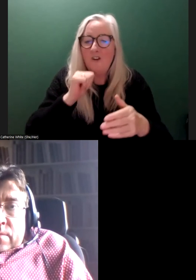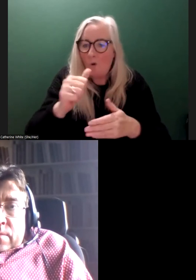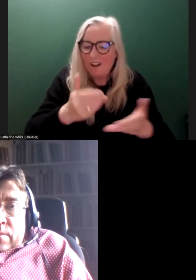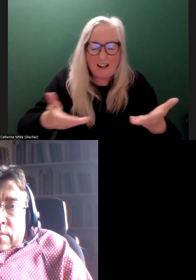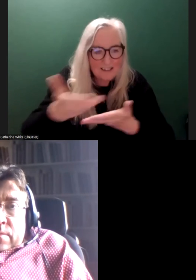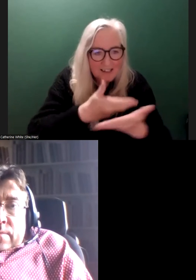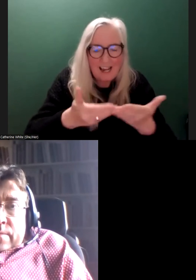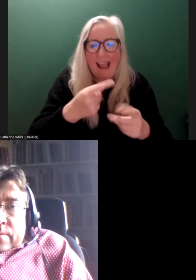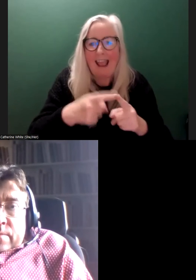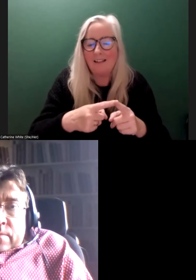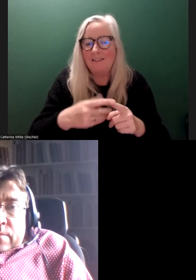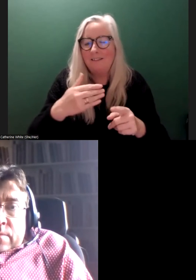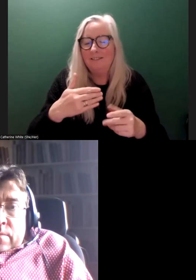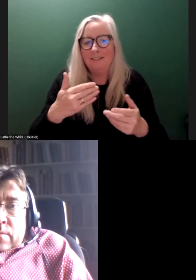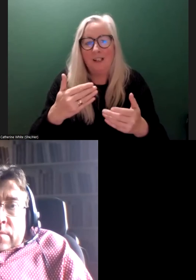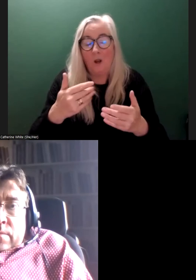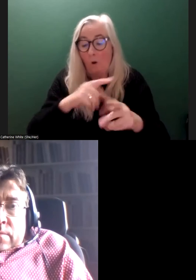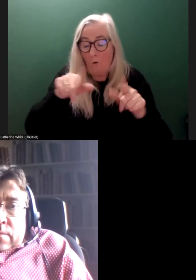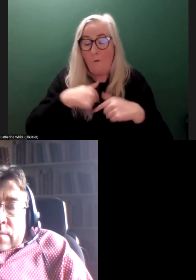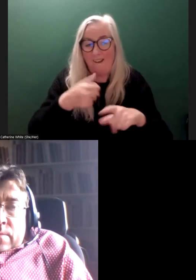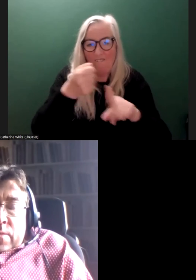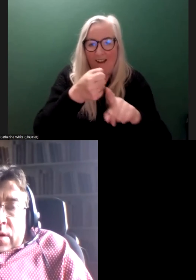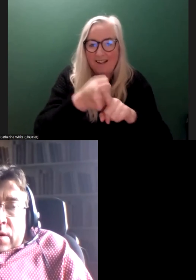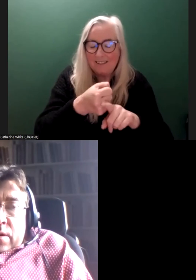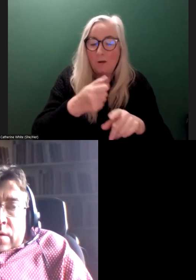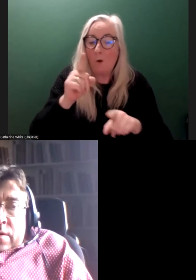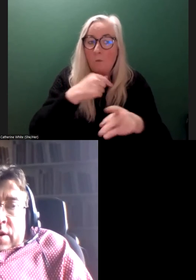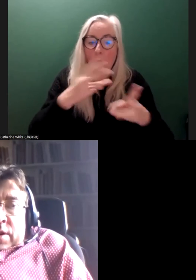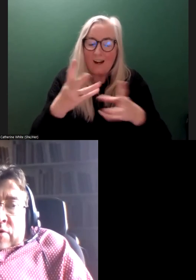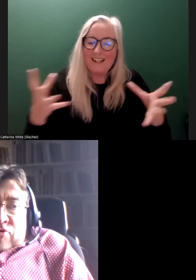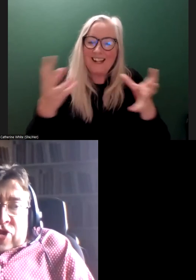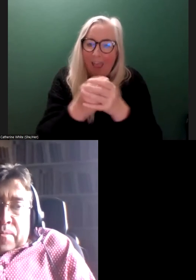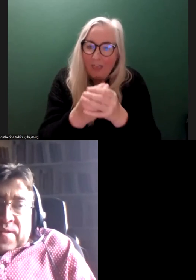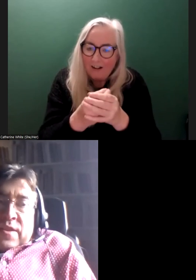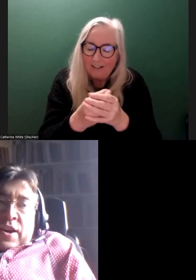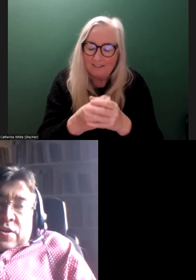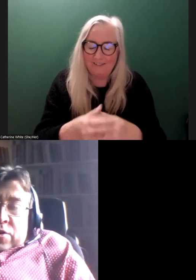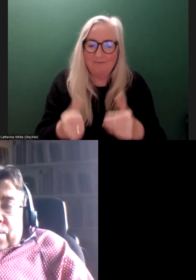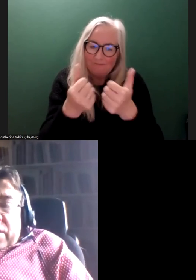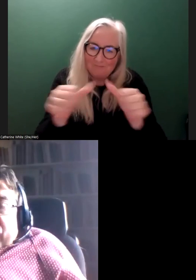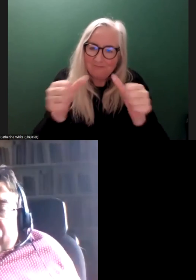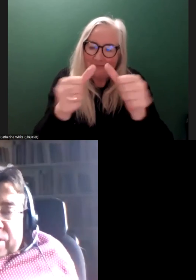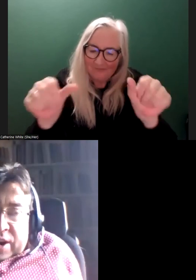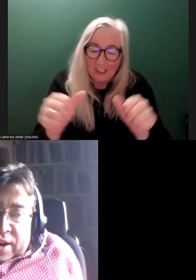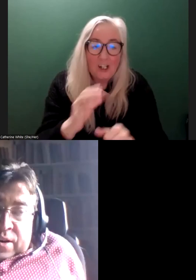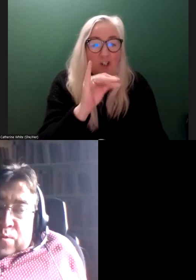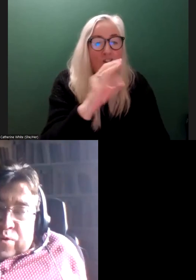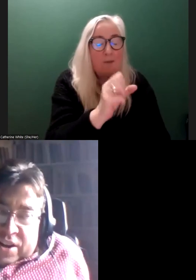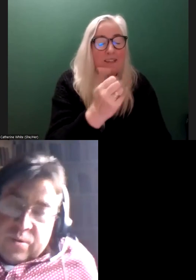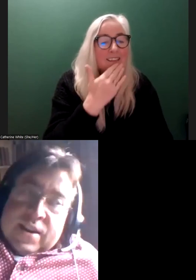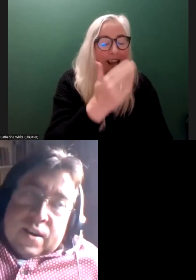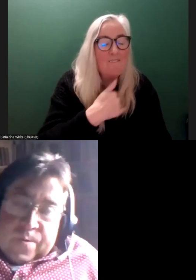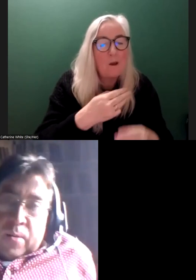it's cable washing. We're finding that at the same time. But we're also working collectively to meet those. James, thank you very much for a